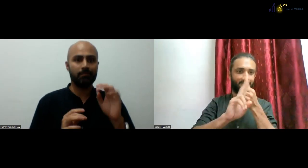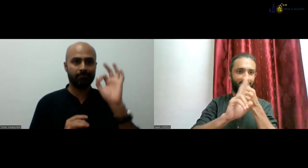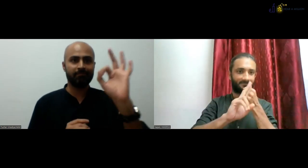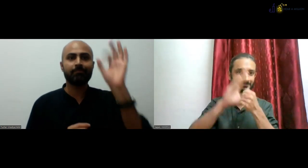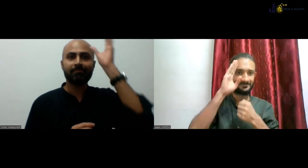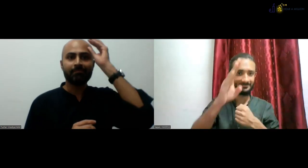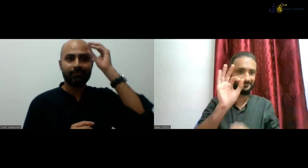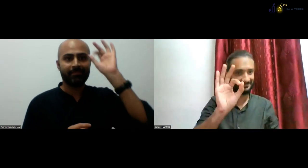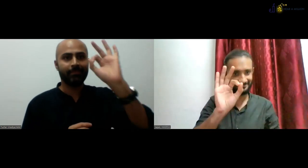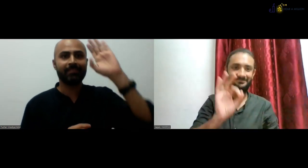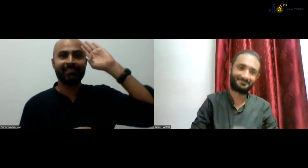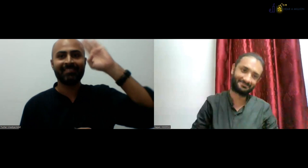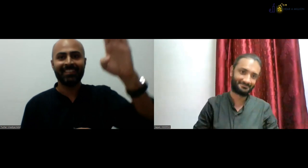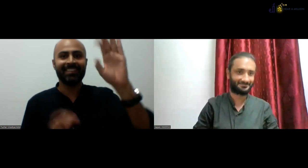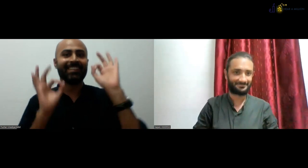Tushar, hello.